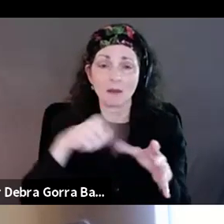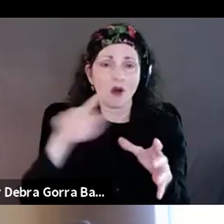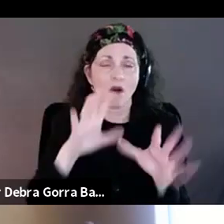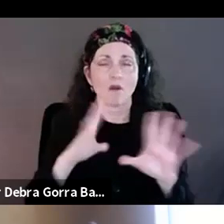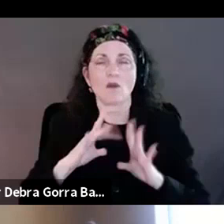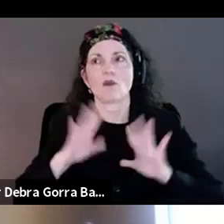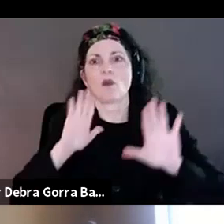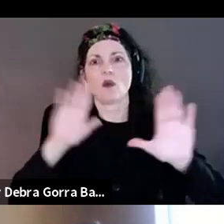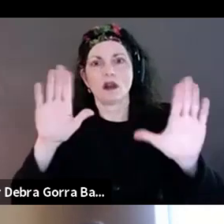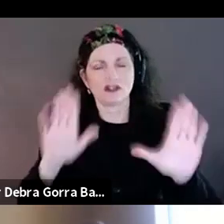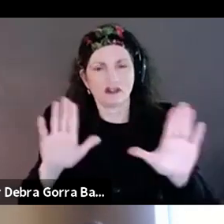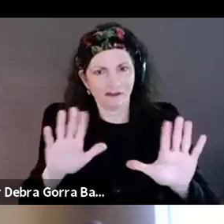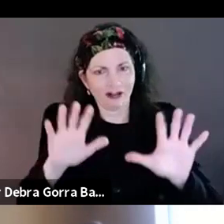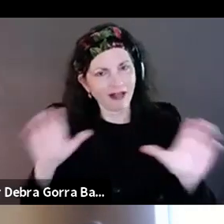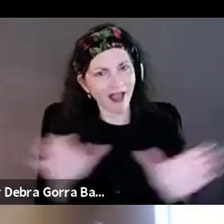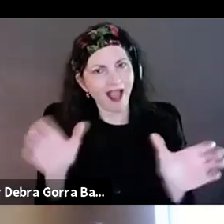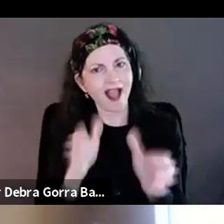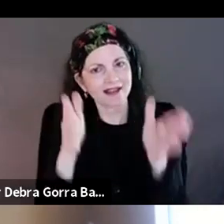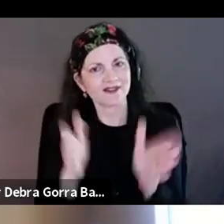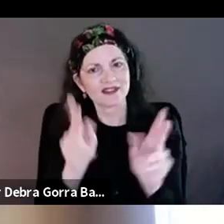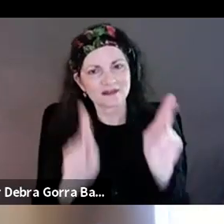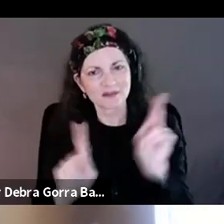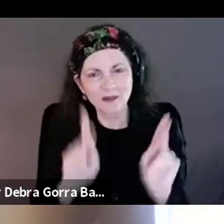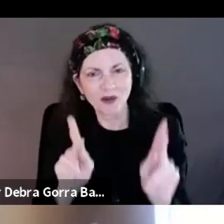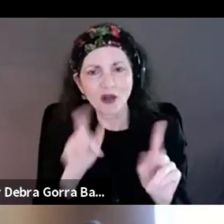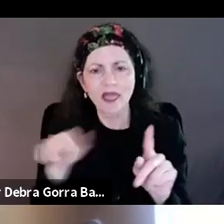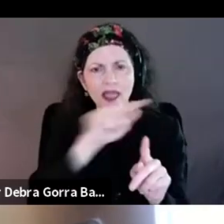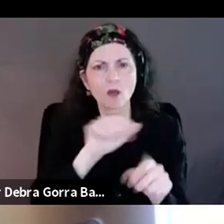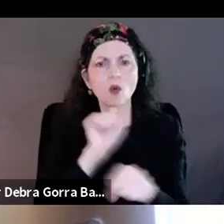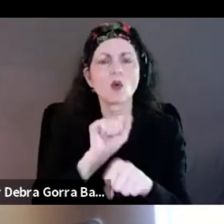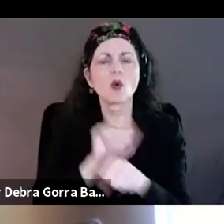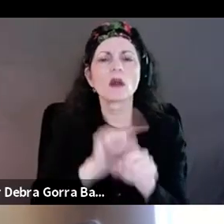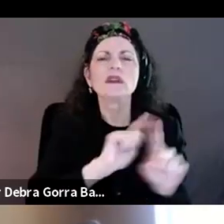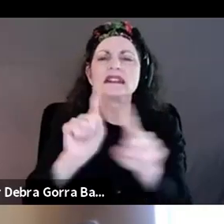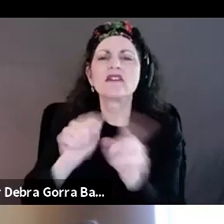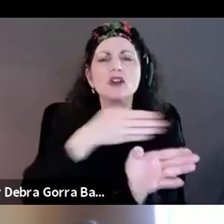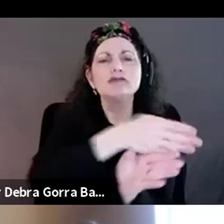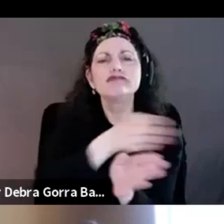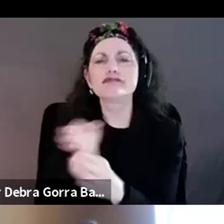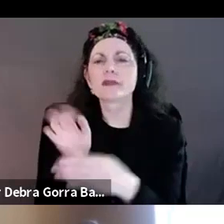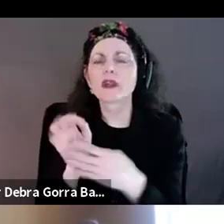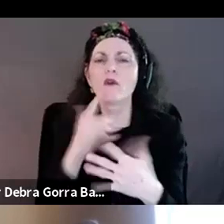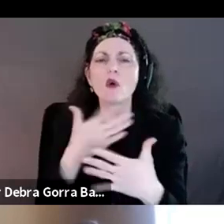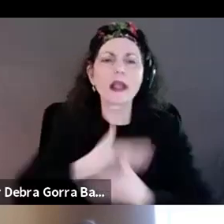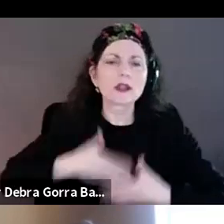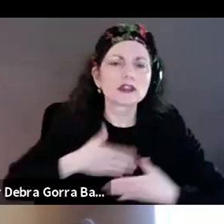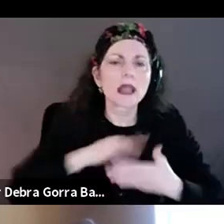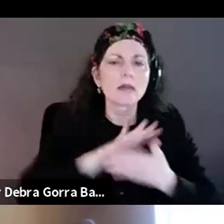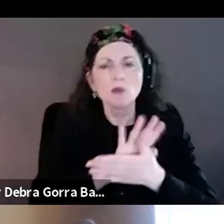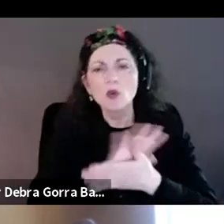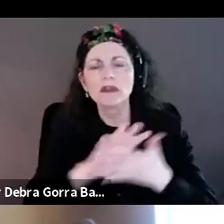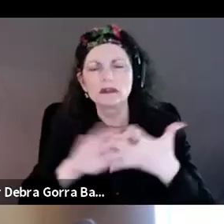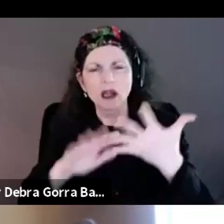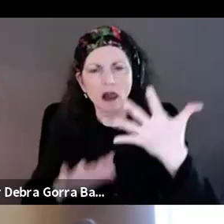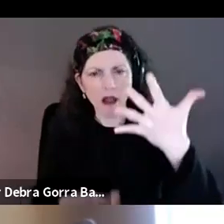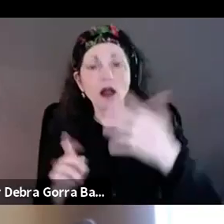different working in different aspects of entertainment, et cetera, with disabilities and sort of asked, like, what what is the most important